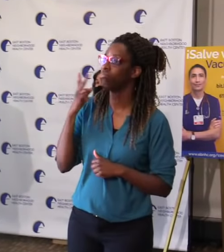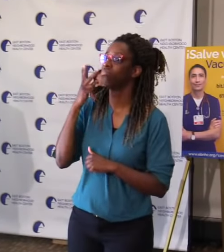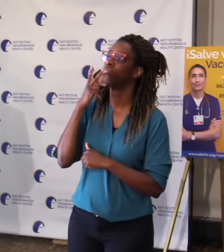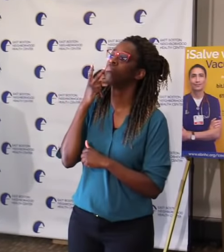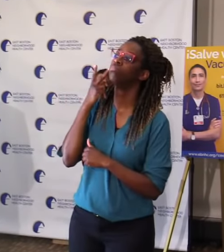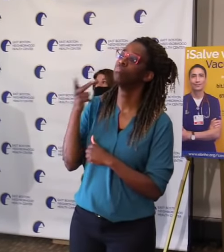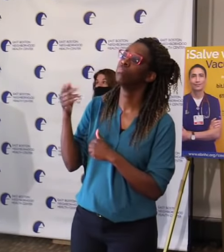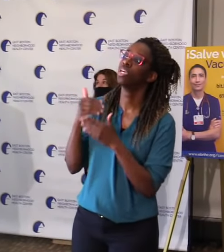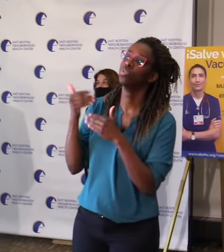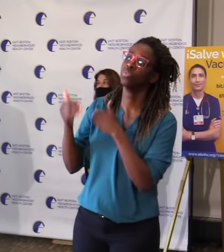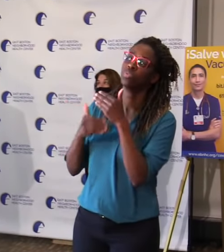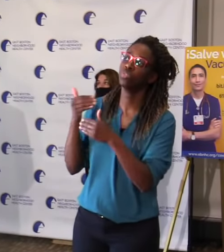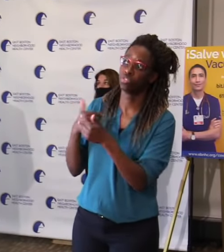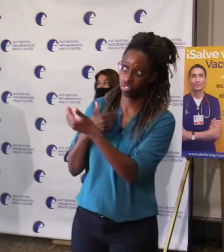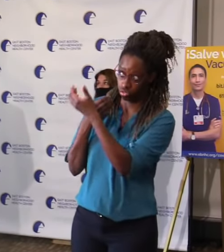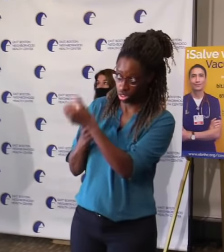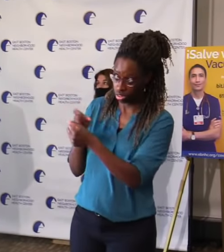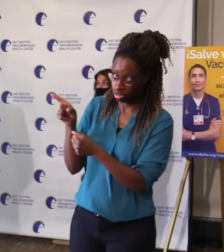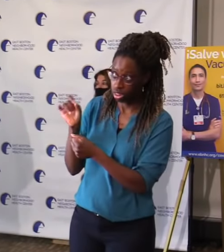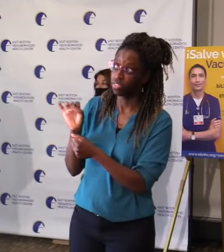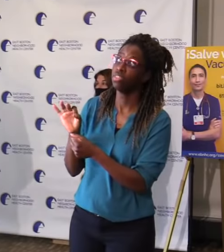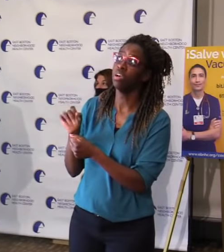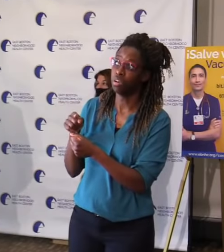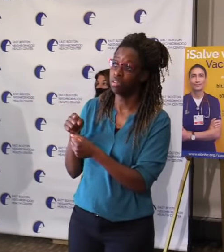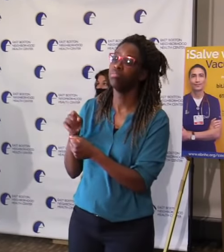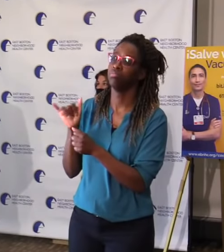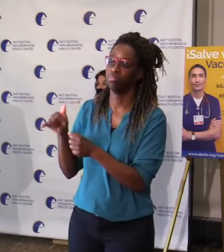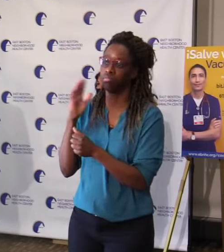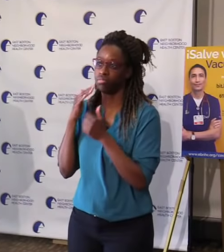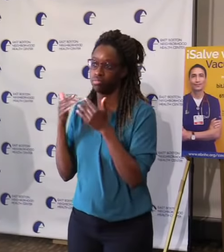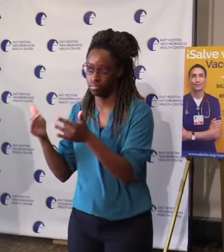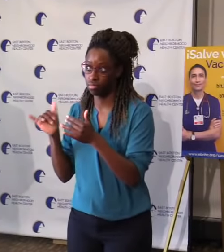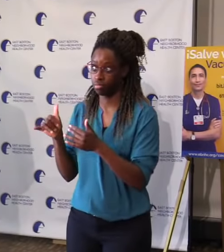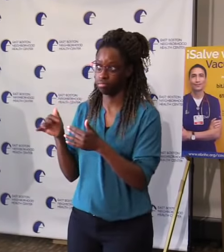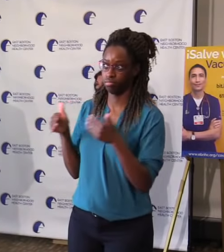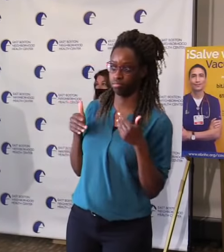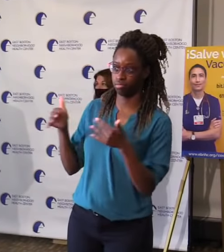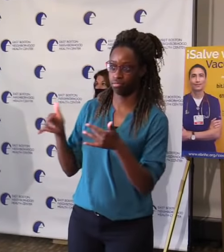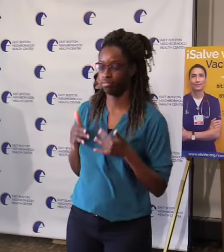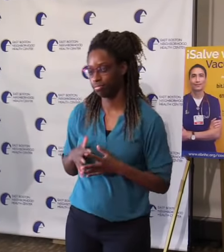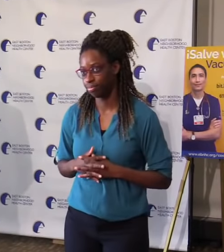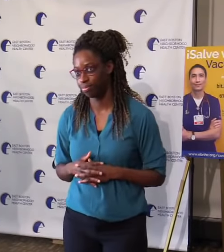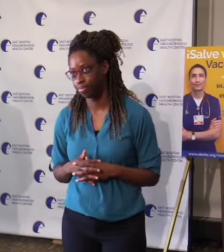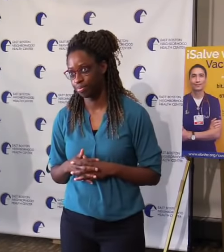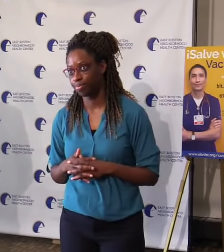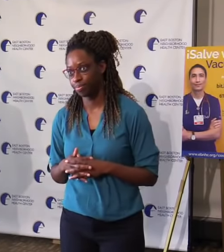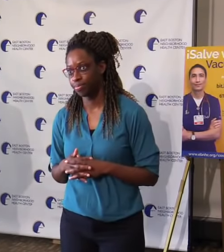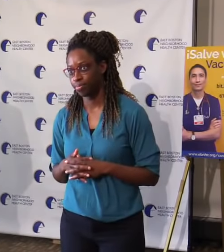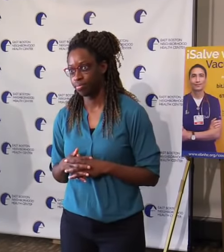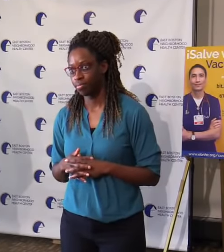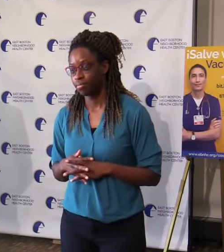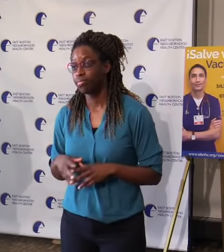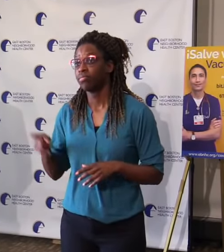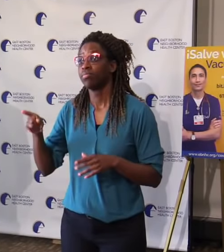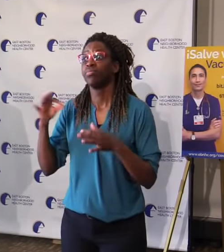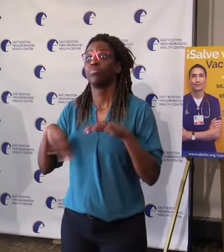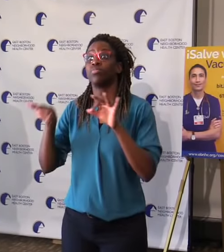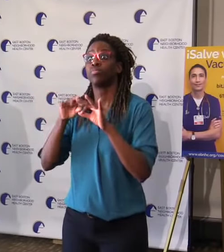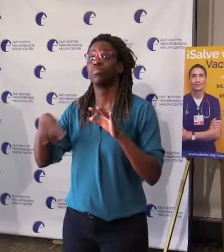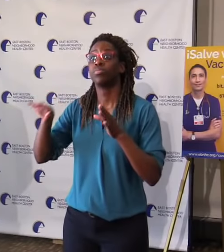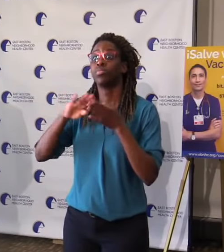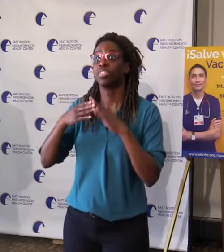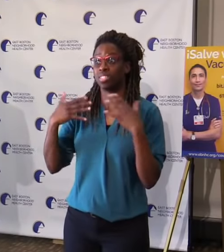talking to the community health centers about is collaborating on a pretty significant campaign.